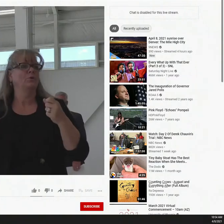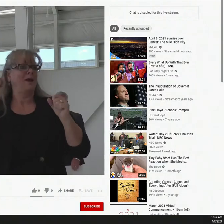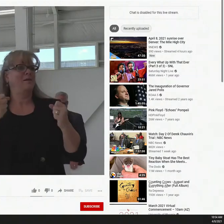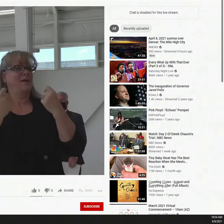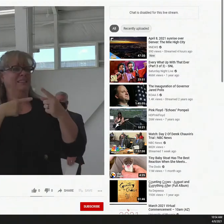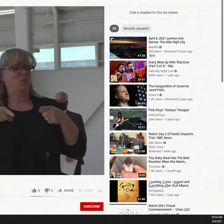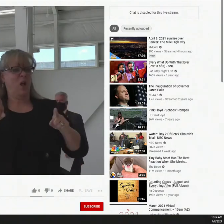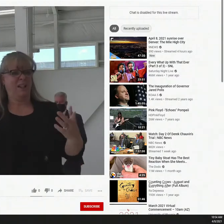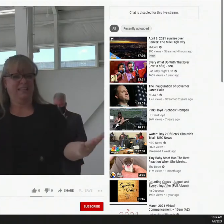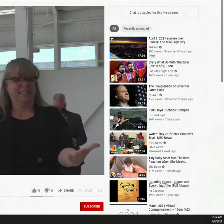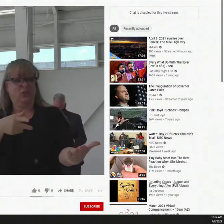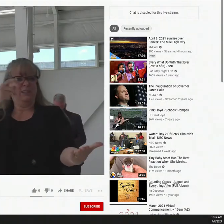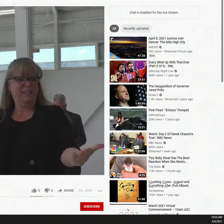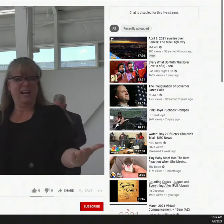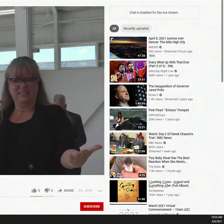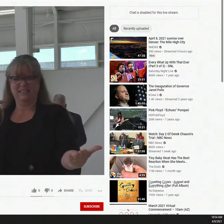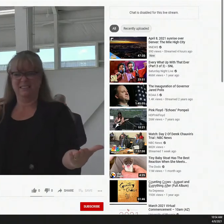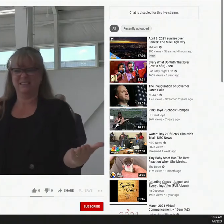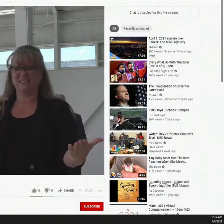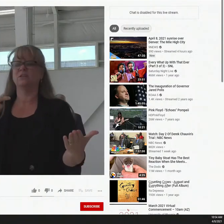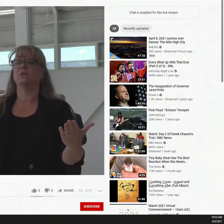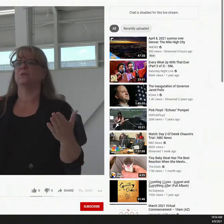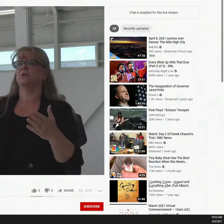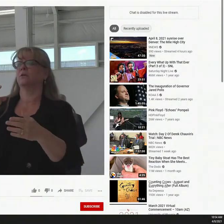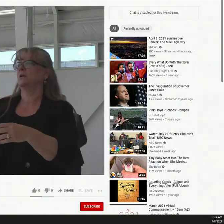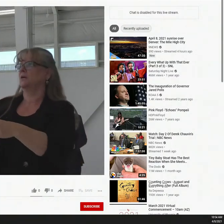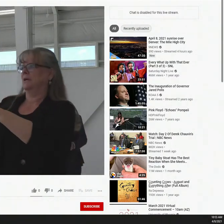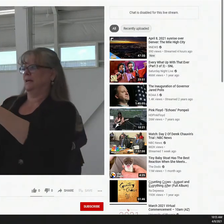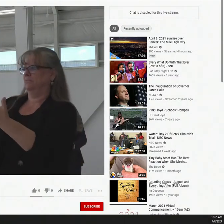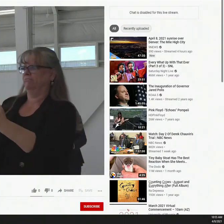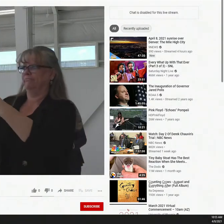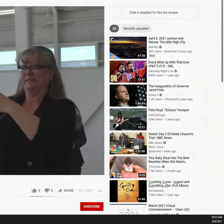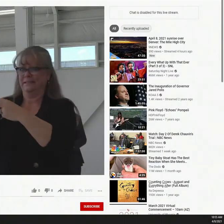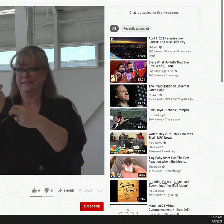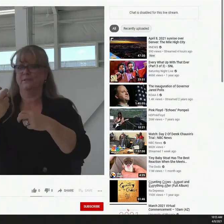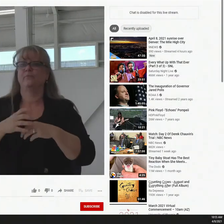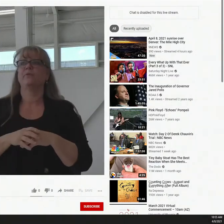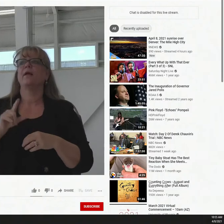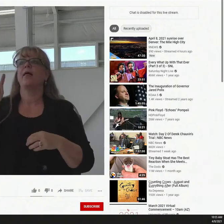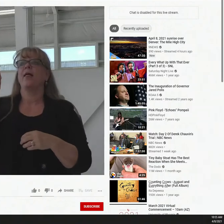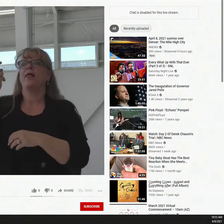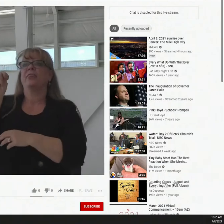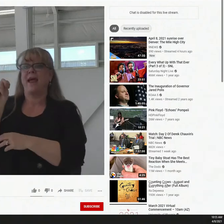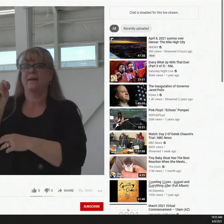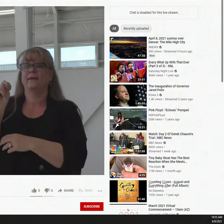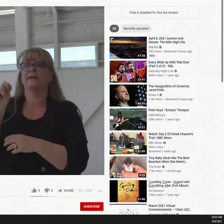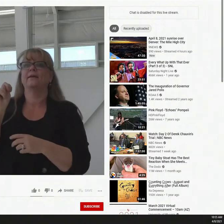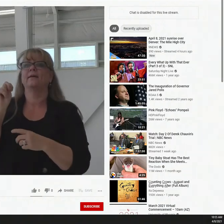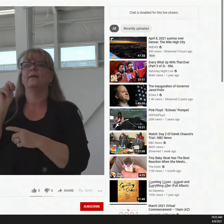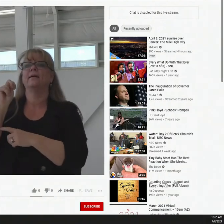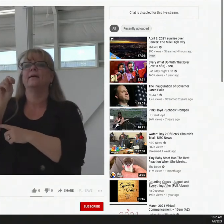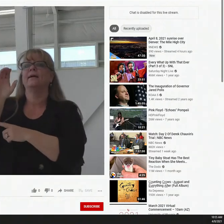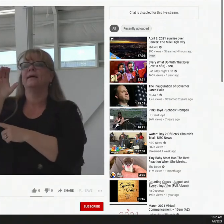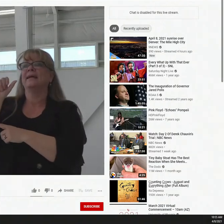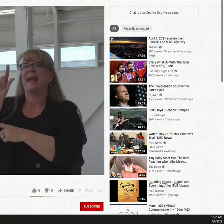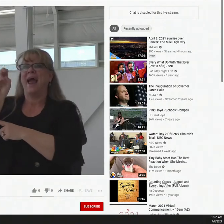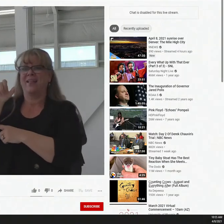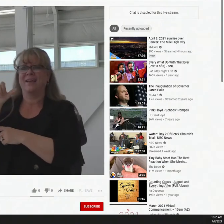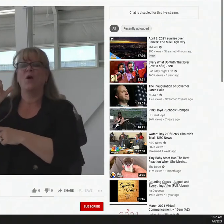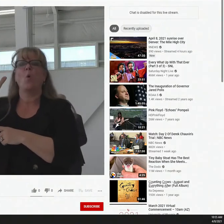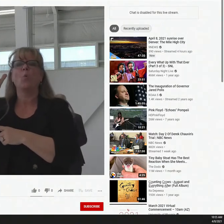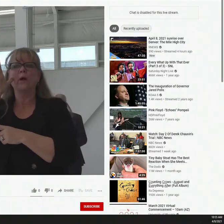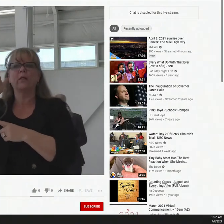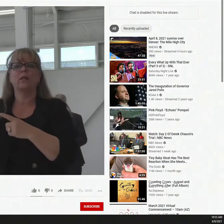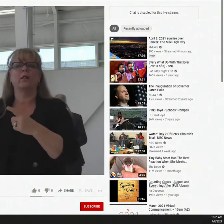questions first. And then Kaylee Fisher from the Division of Fire Prevention and Control will handle and moderate all of the